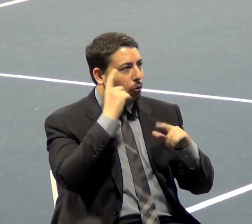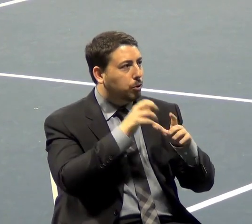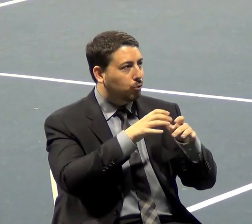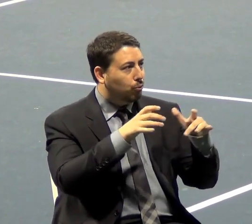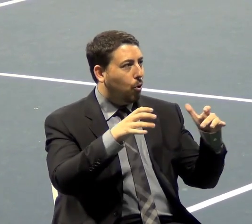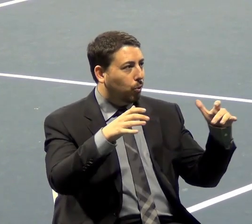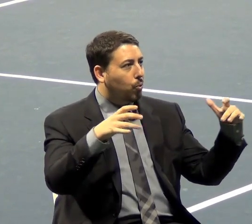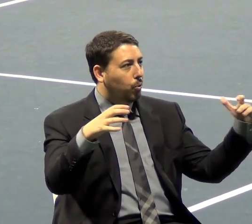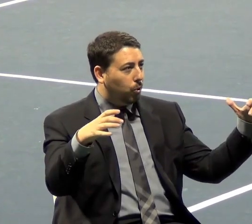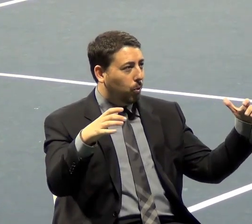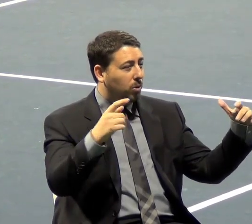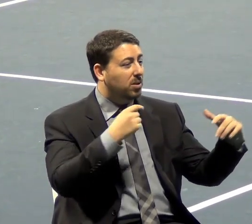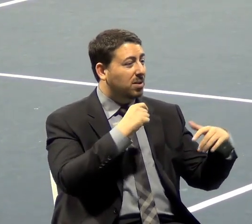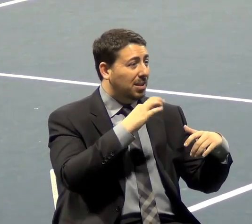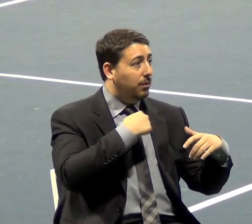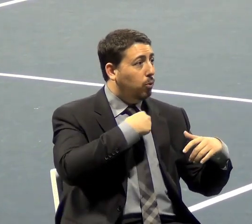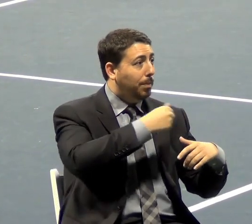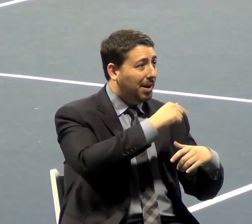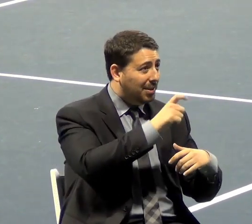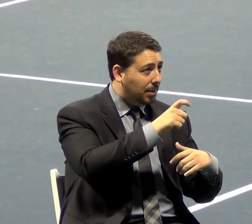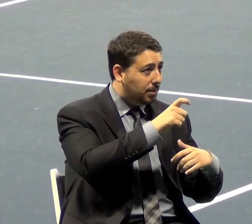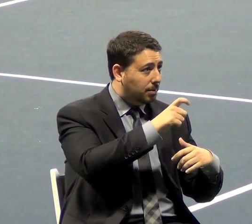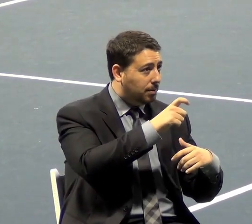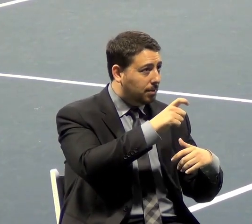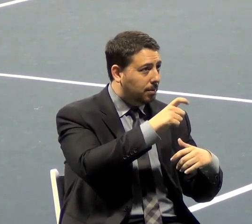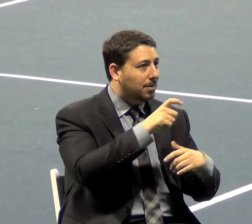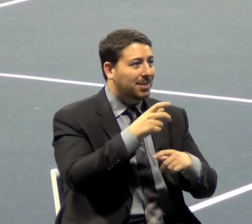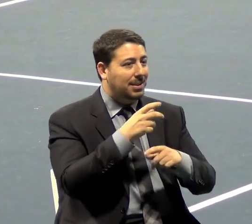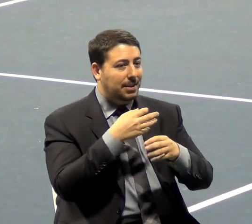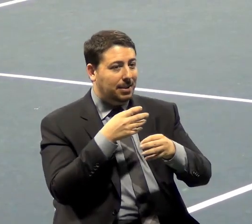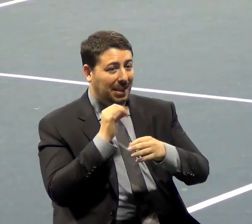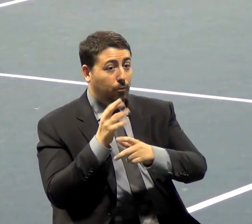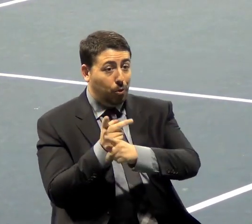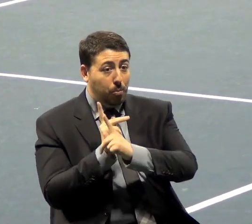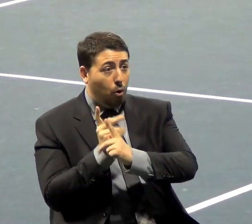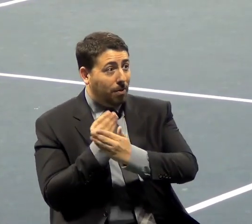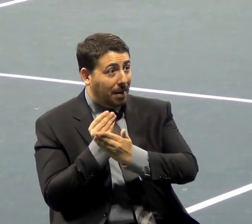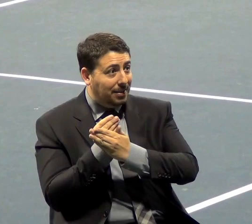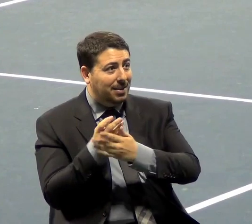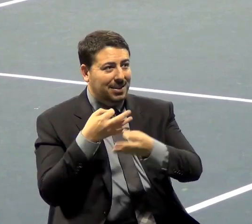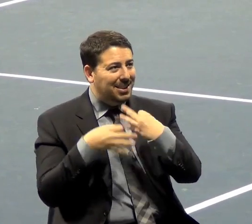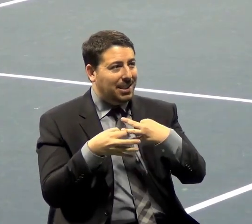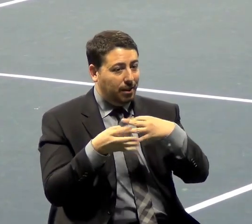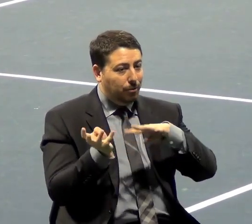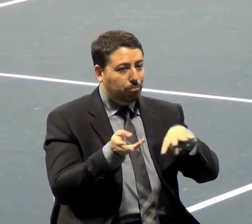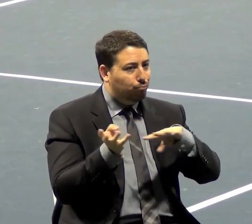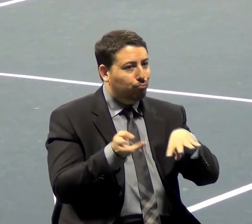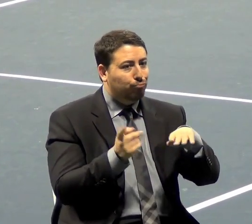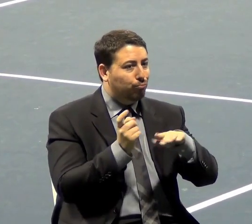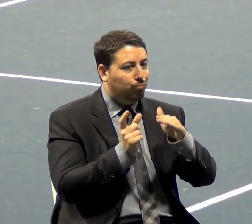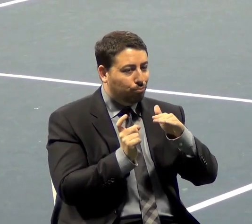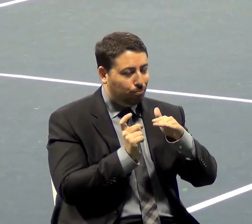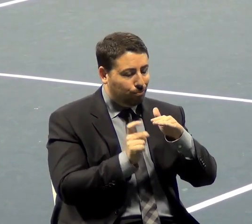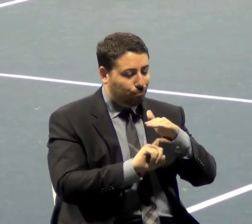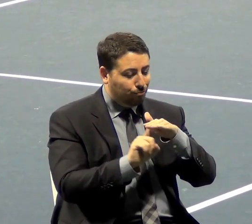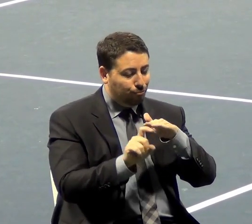taxes or we had to borrow the money and not print the money, this would all come to an end. I think for, and I did this just